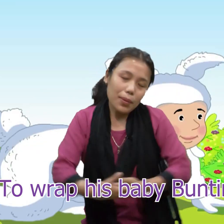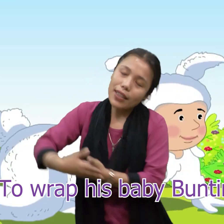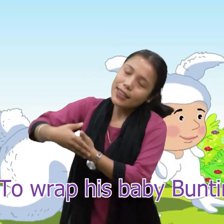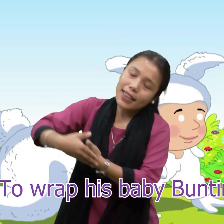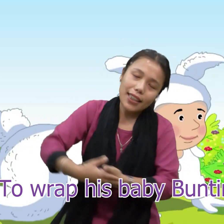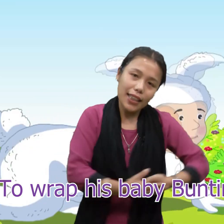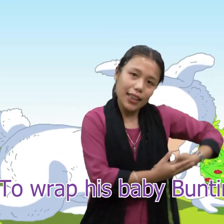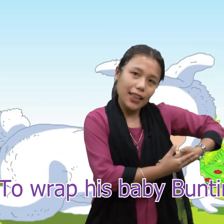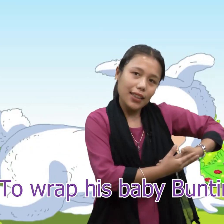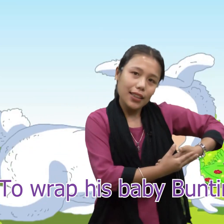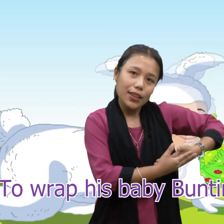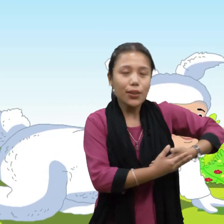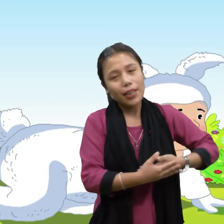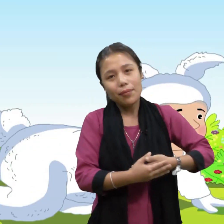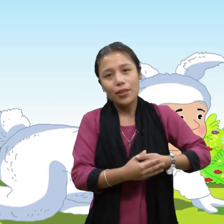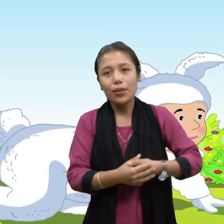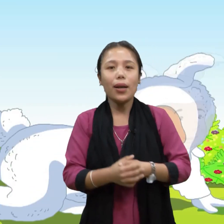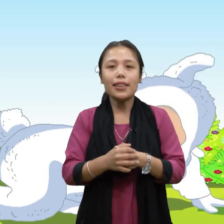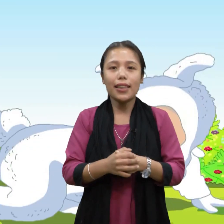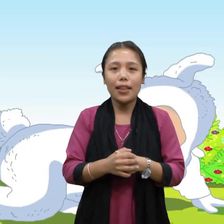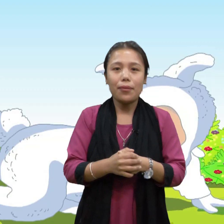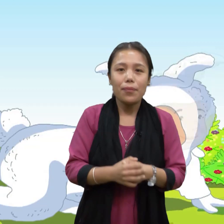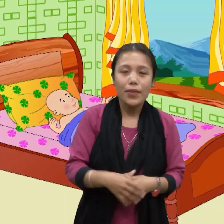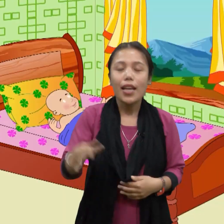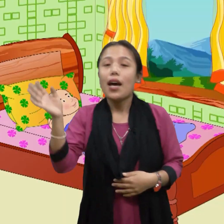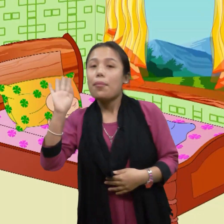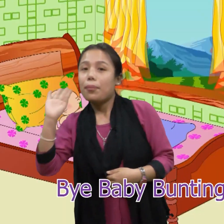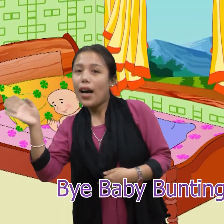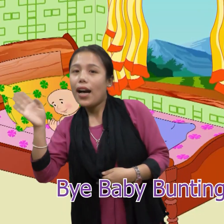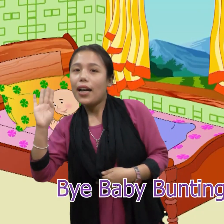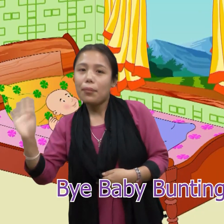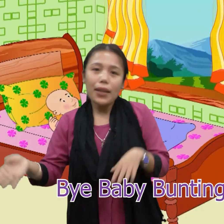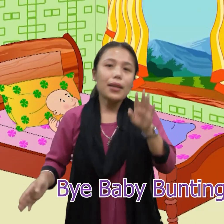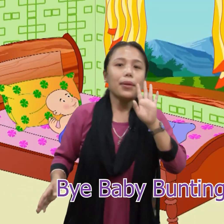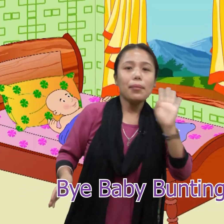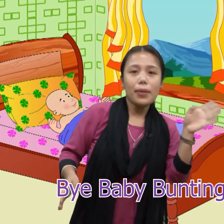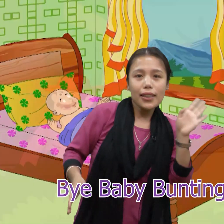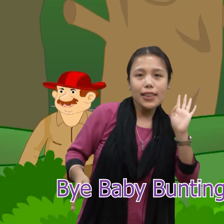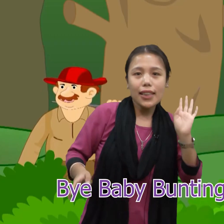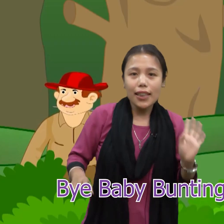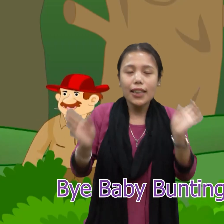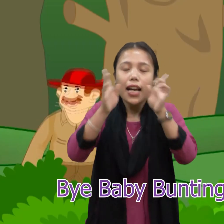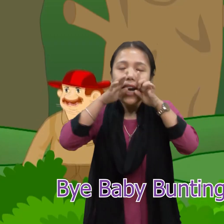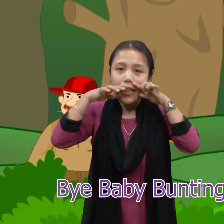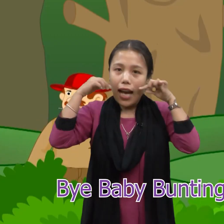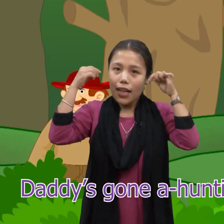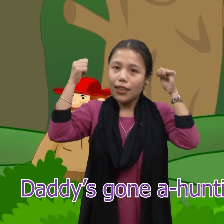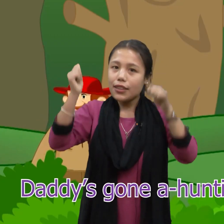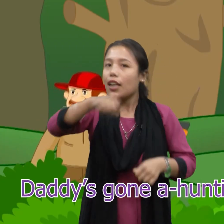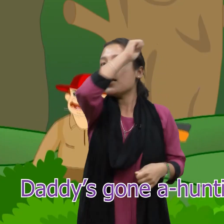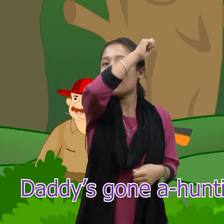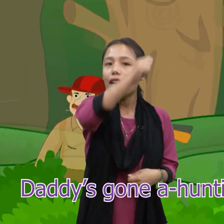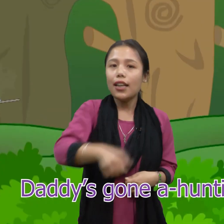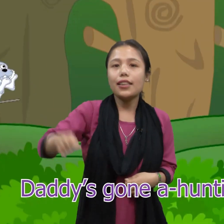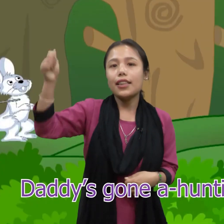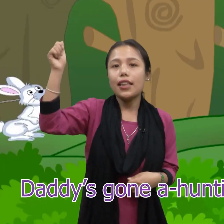bunting in. Okay, so once again, Bye Baby Bunting, dad is gonna hunting,